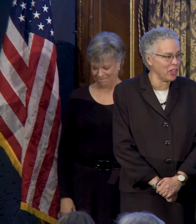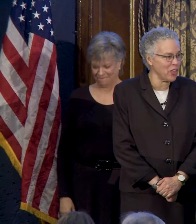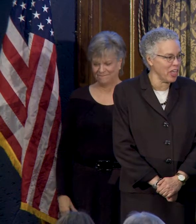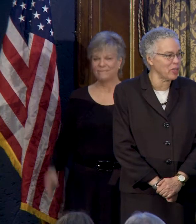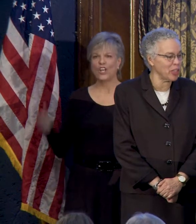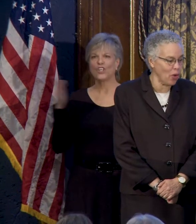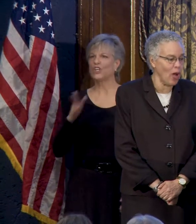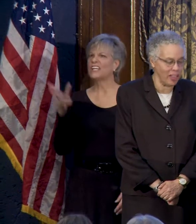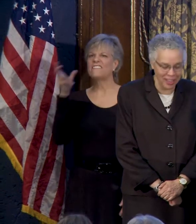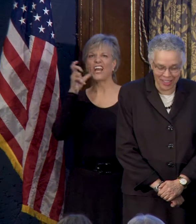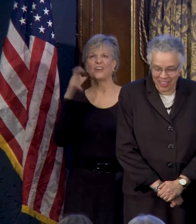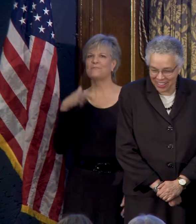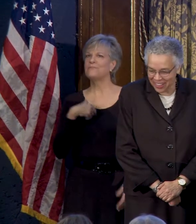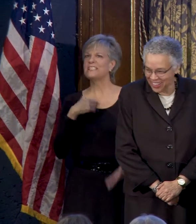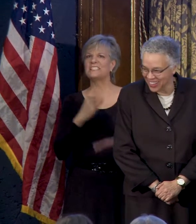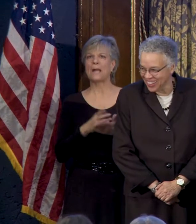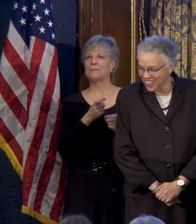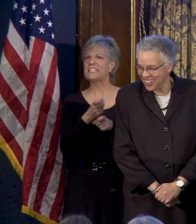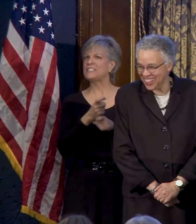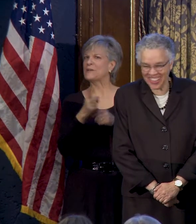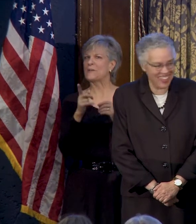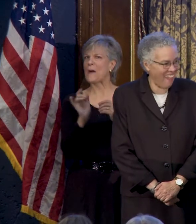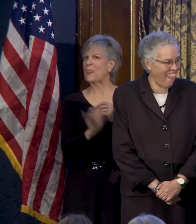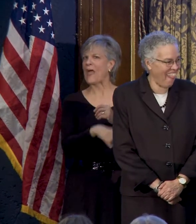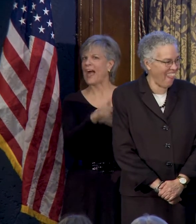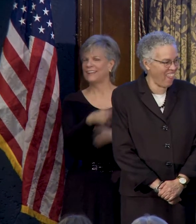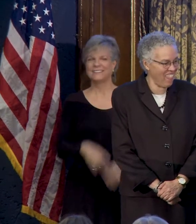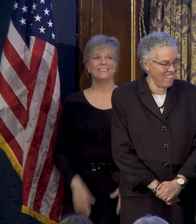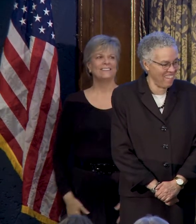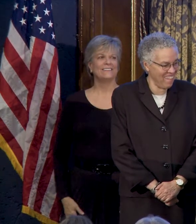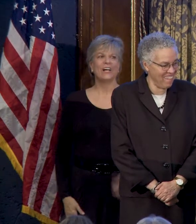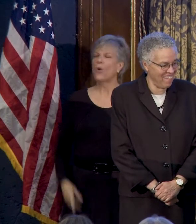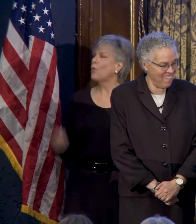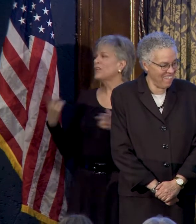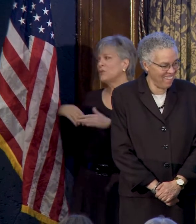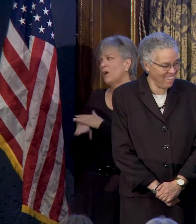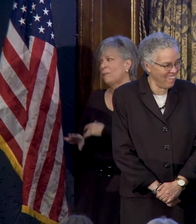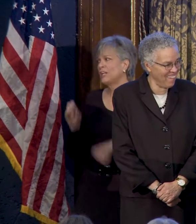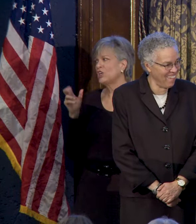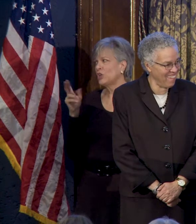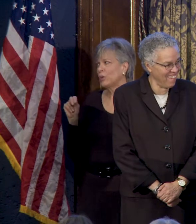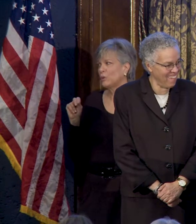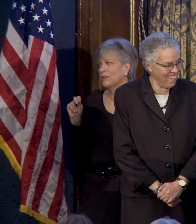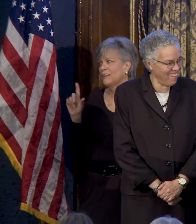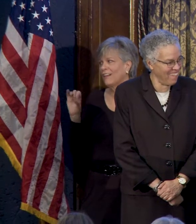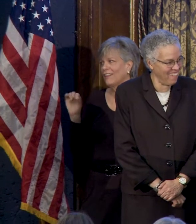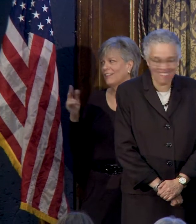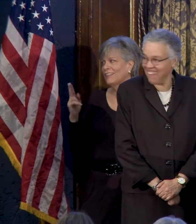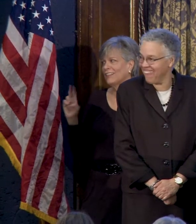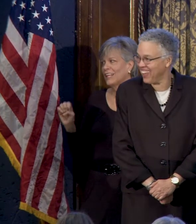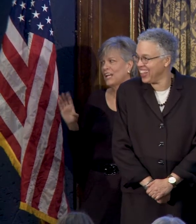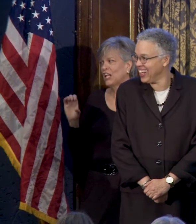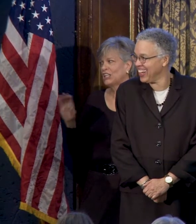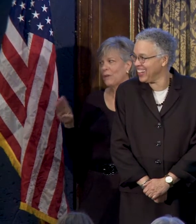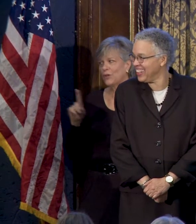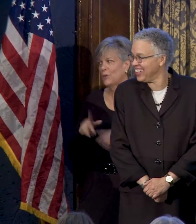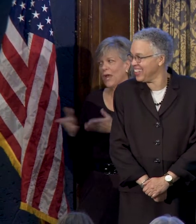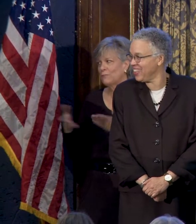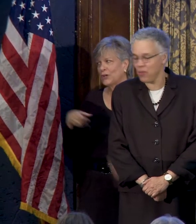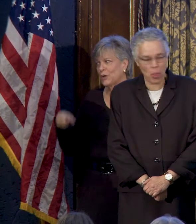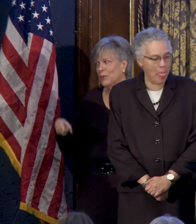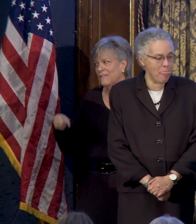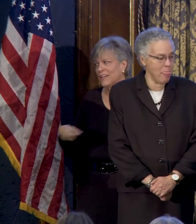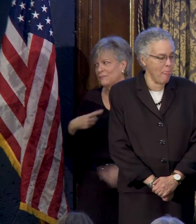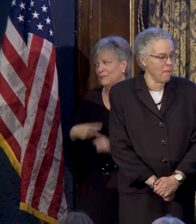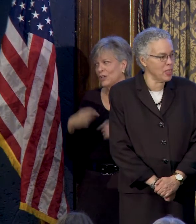You'll never hear the end of Point of disclosure. You know, when you come into the Union League Club, you cannot bring your briefcase upstairs with you in your coat.